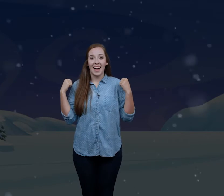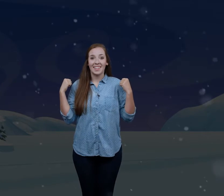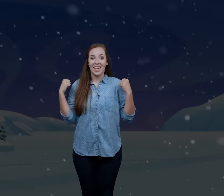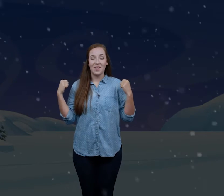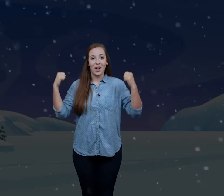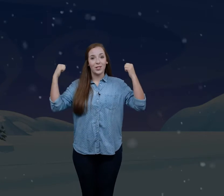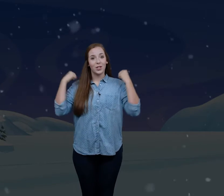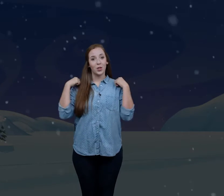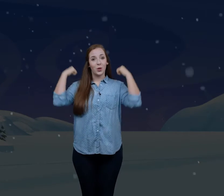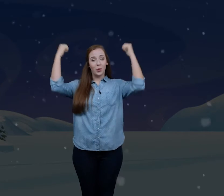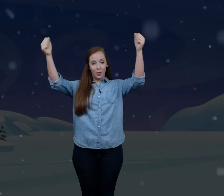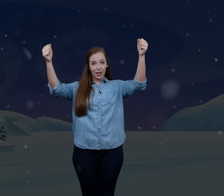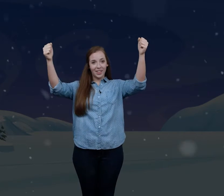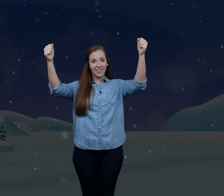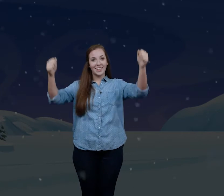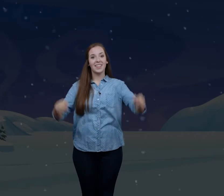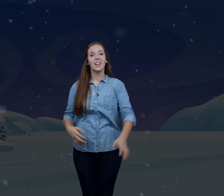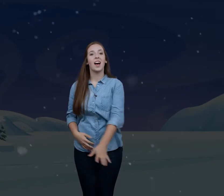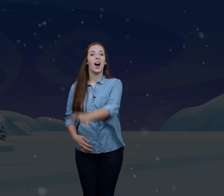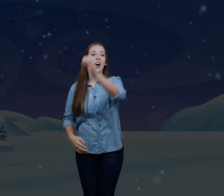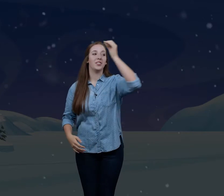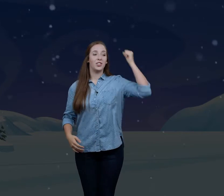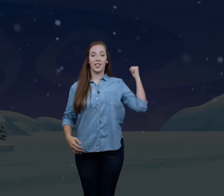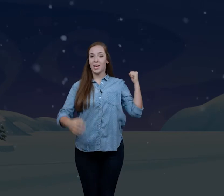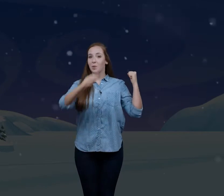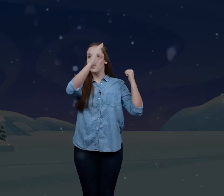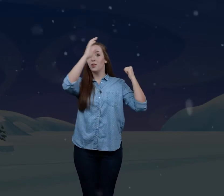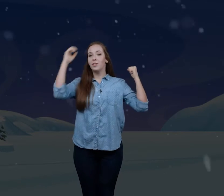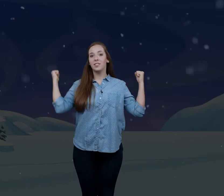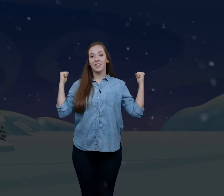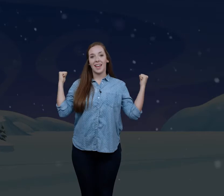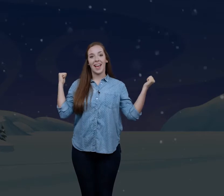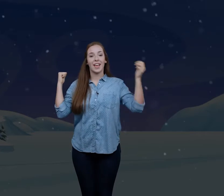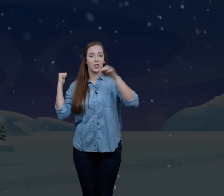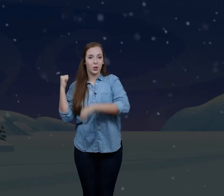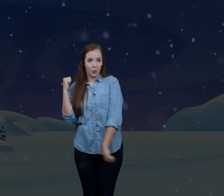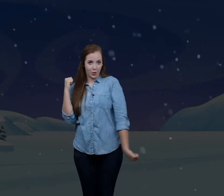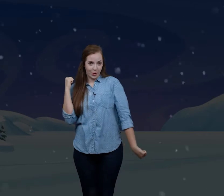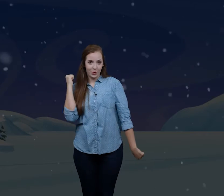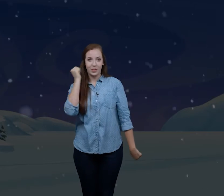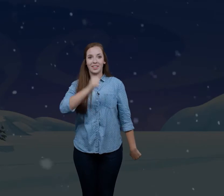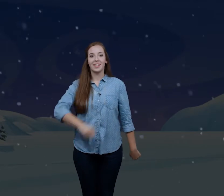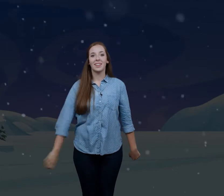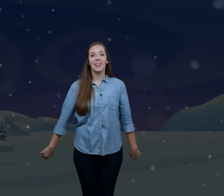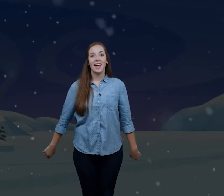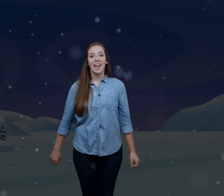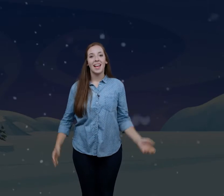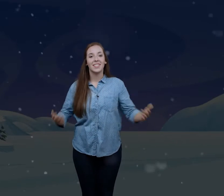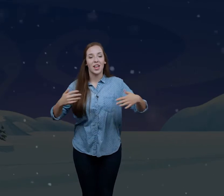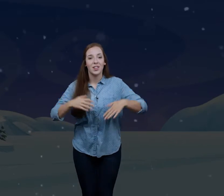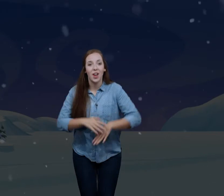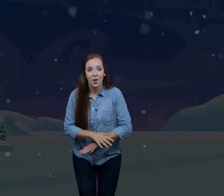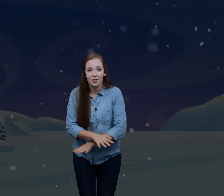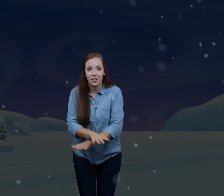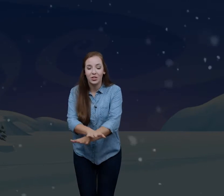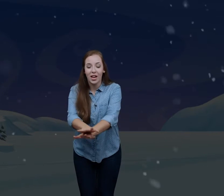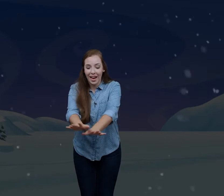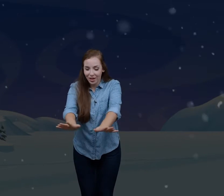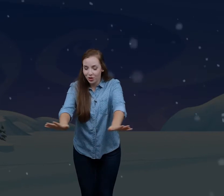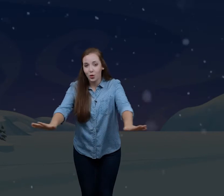God gave us the word. Unshakeable and true. It's enough to change the